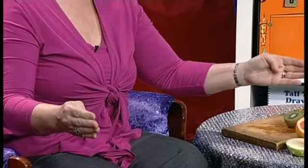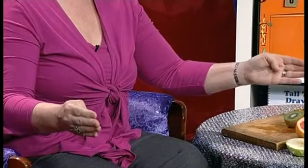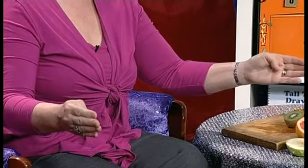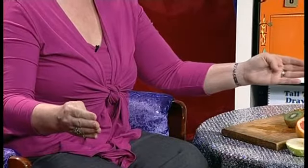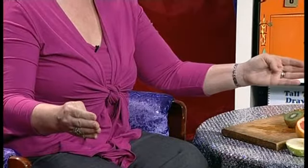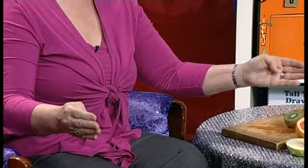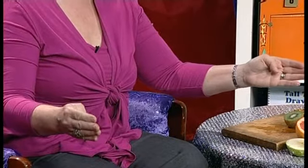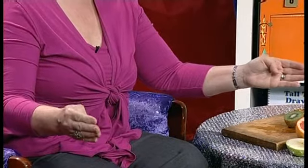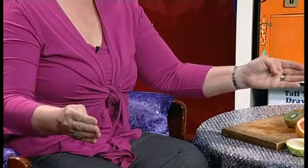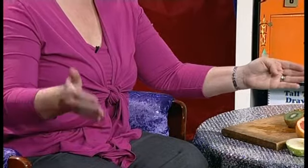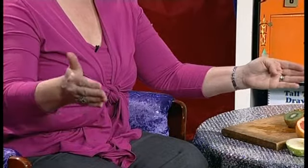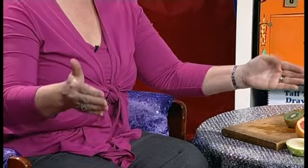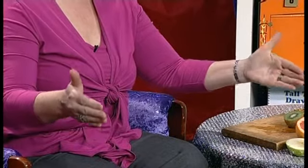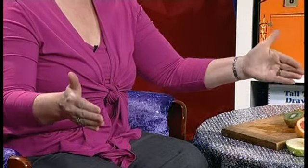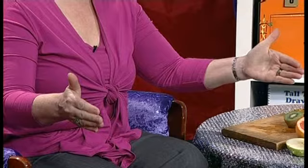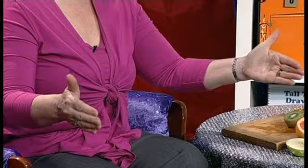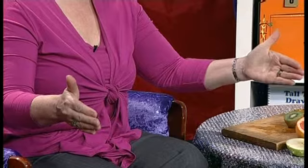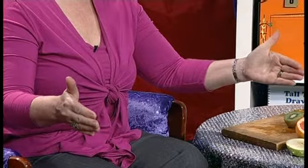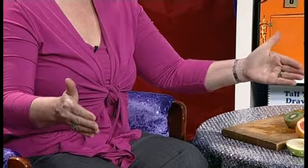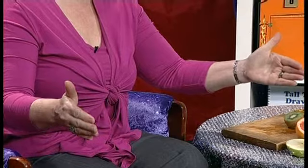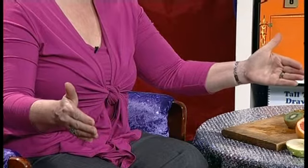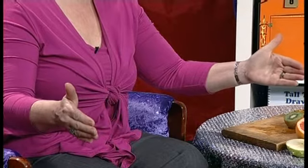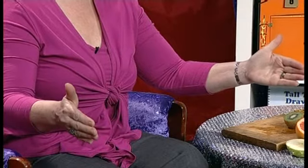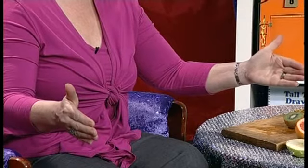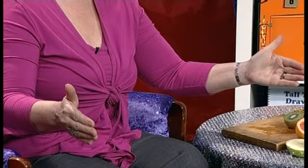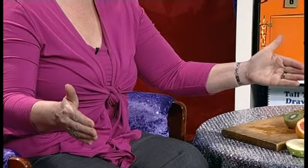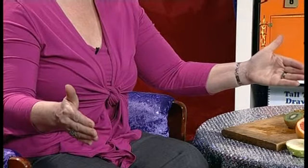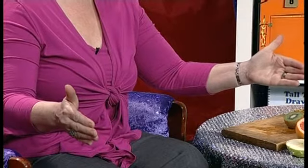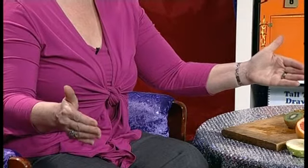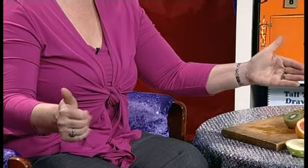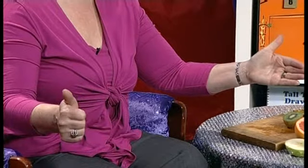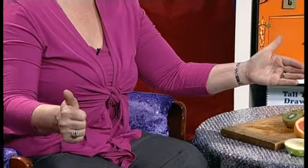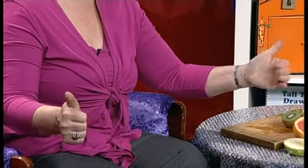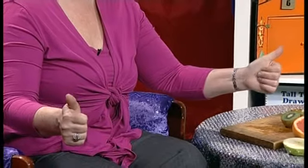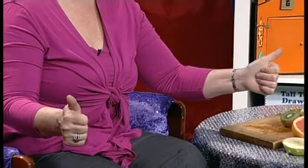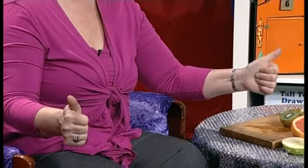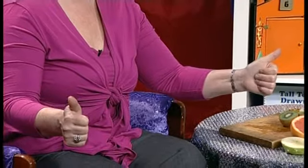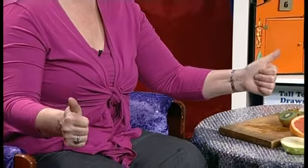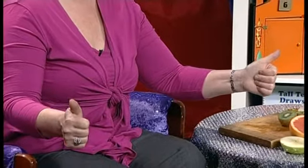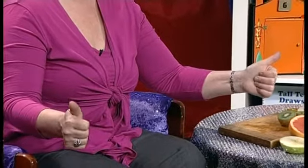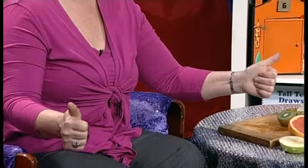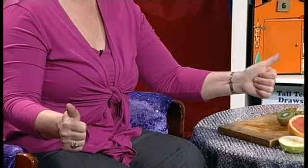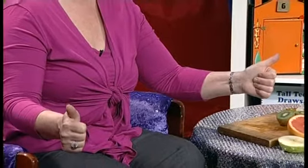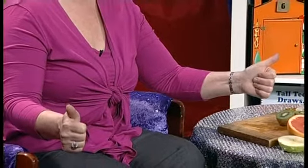hopped outside, pop, pop, closed the doors behind them, and went